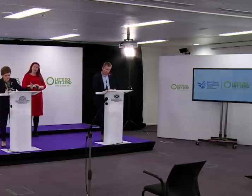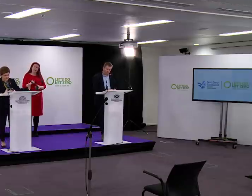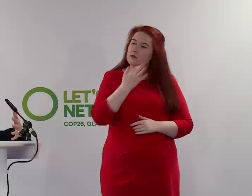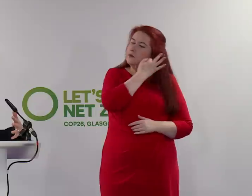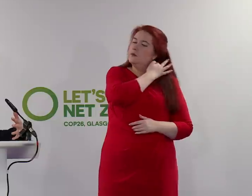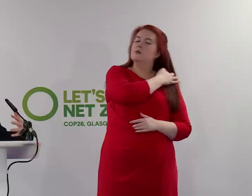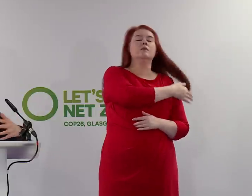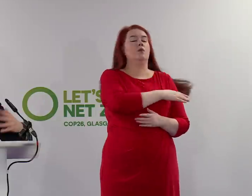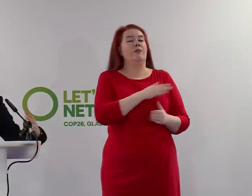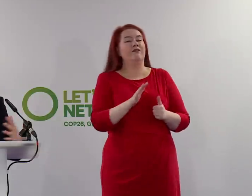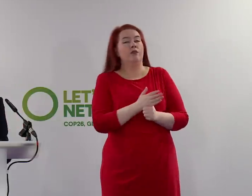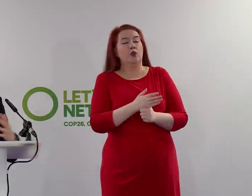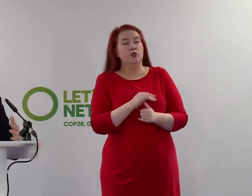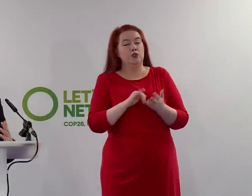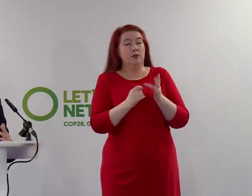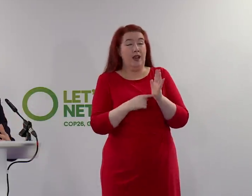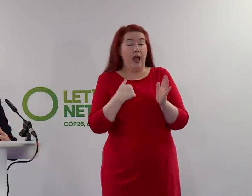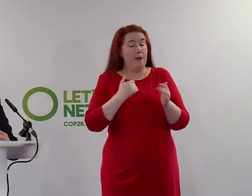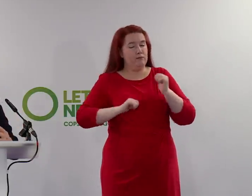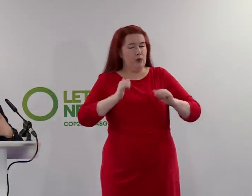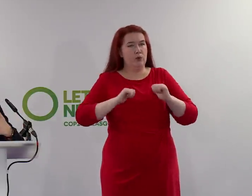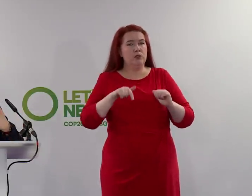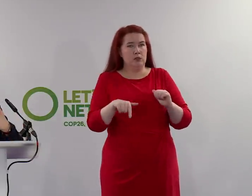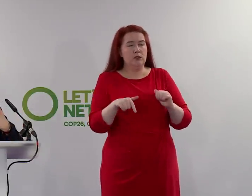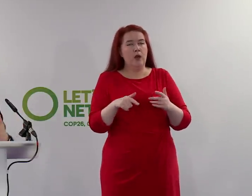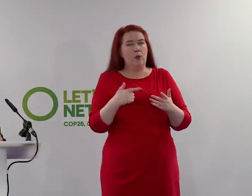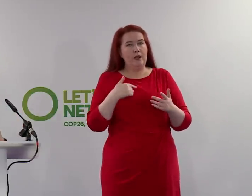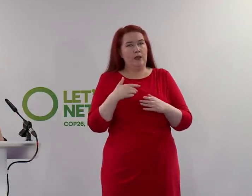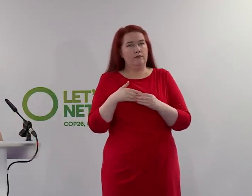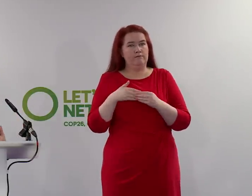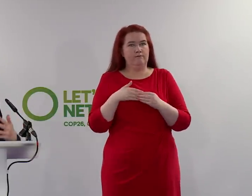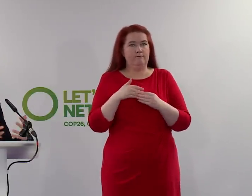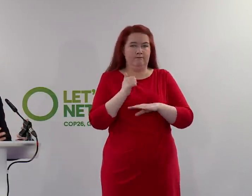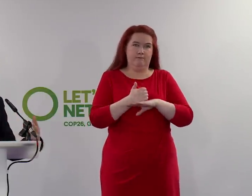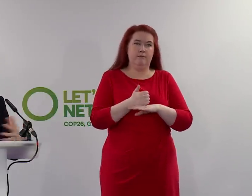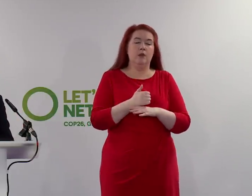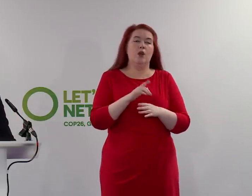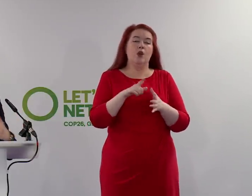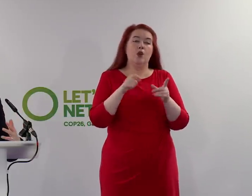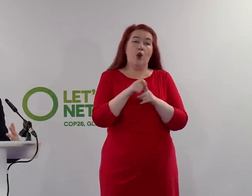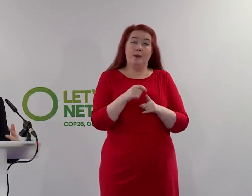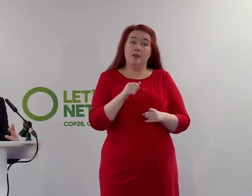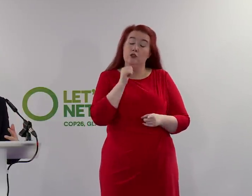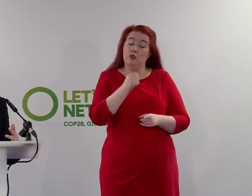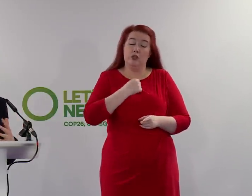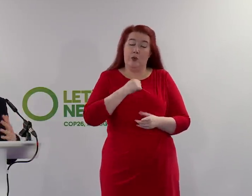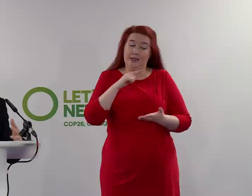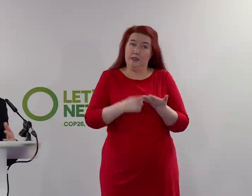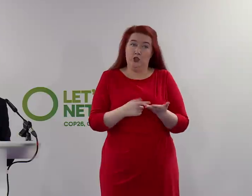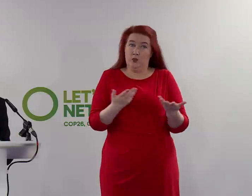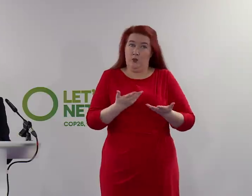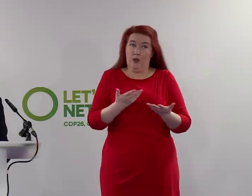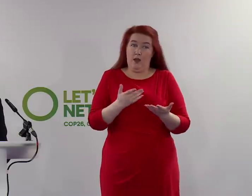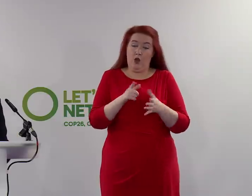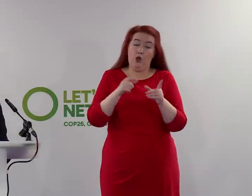Stuart, I've said already, I'm proud that this city is going to host COP. It was not the Scottish Government's decision about where COP26